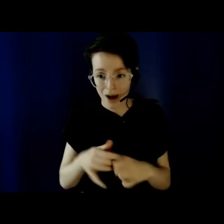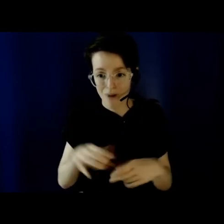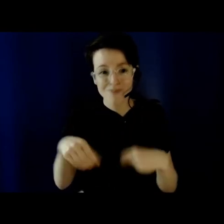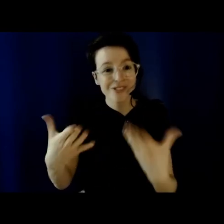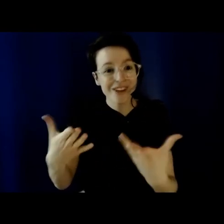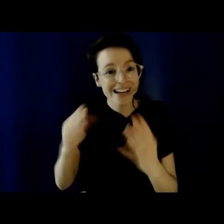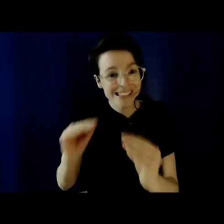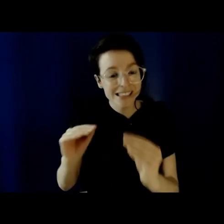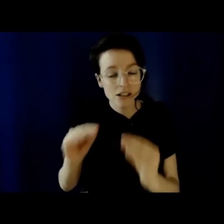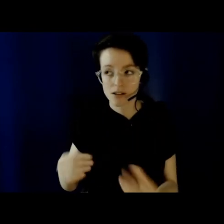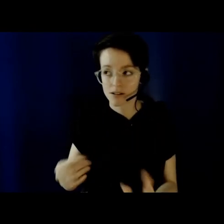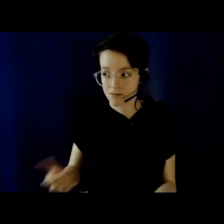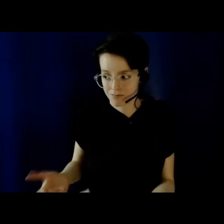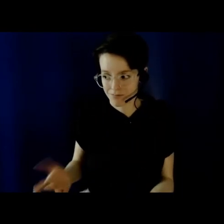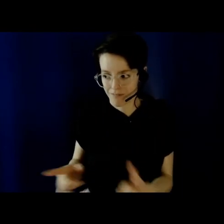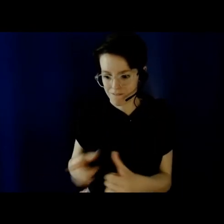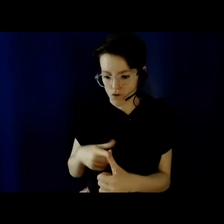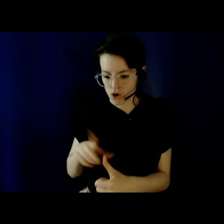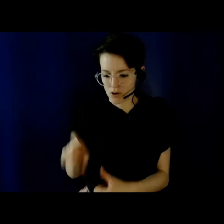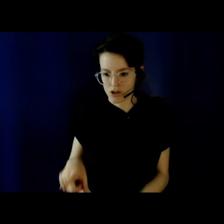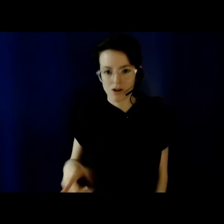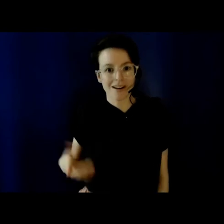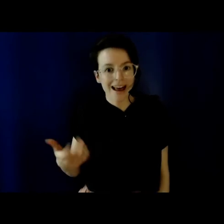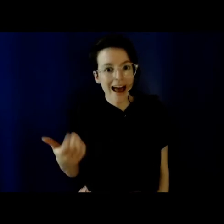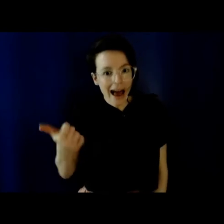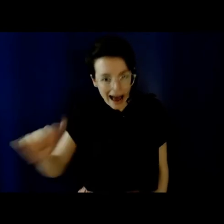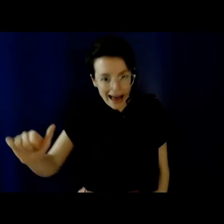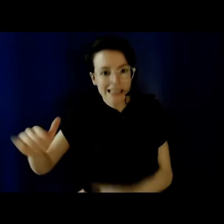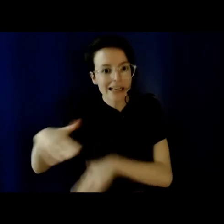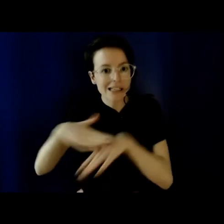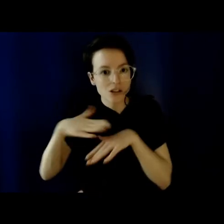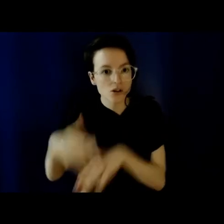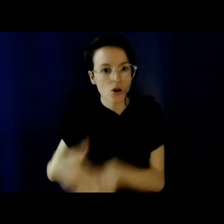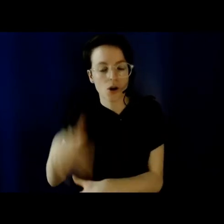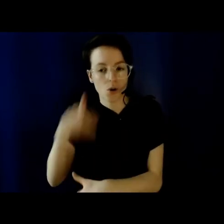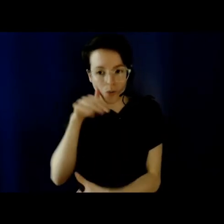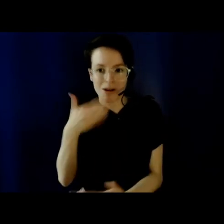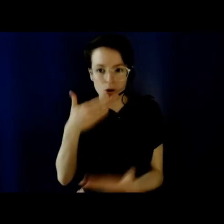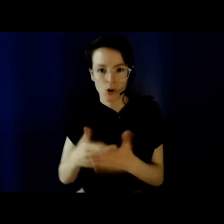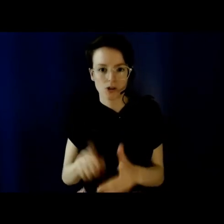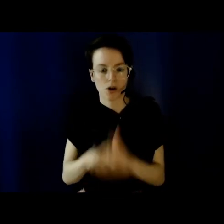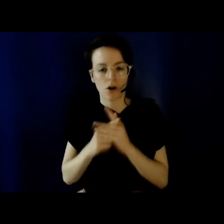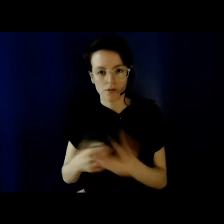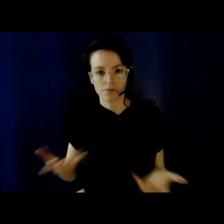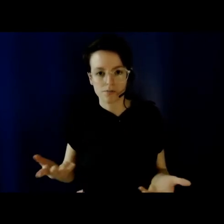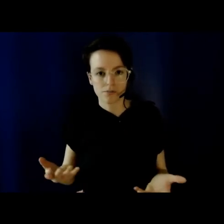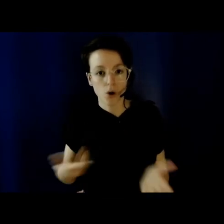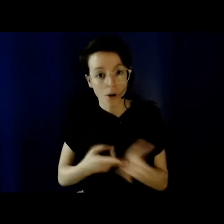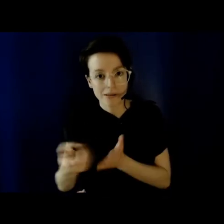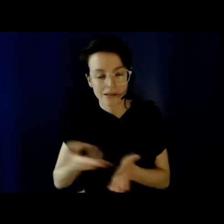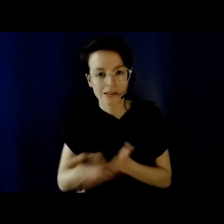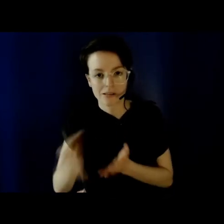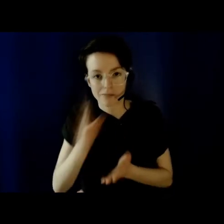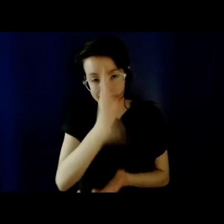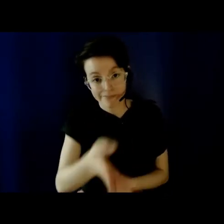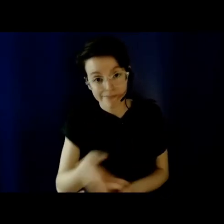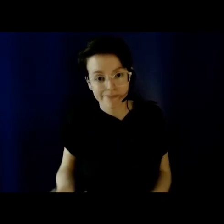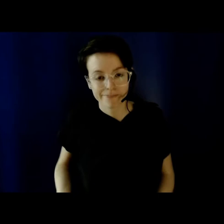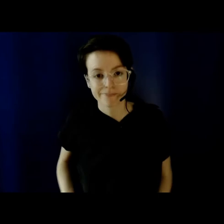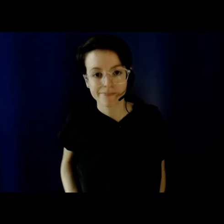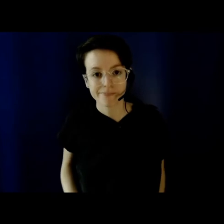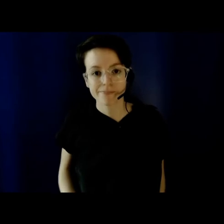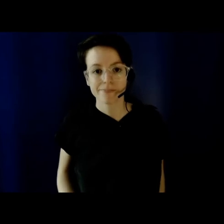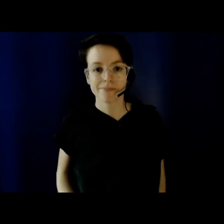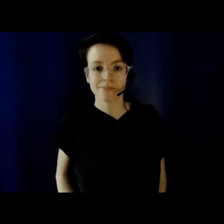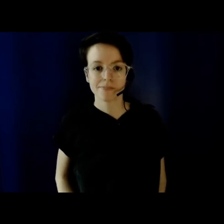Honestly, my first response was, well, consulting at all would be a really great start. To be very blunt with you, at